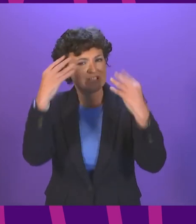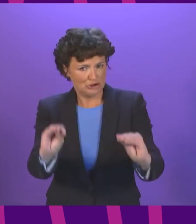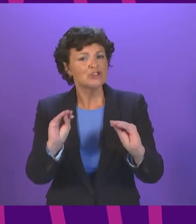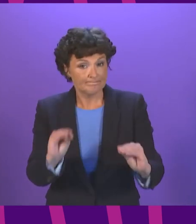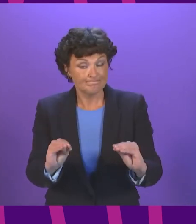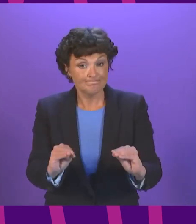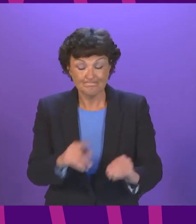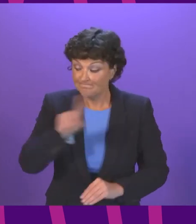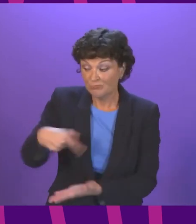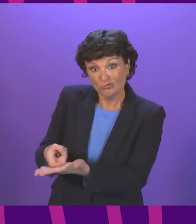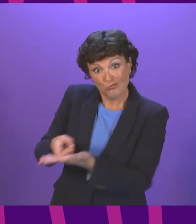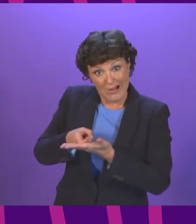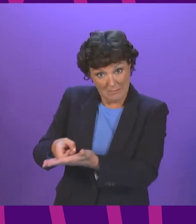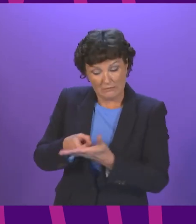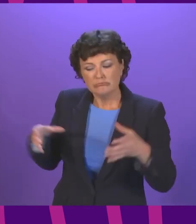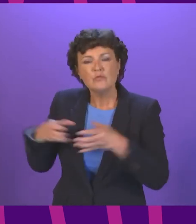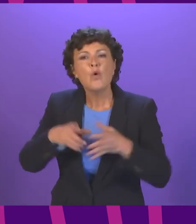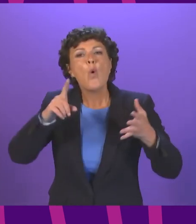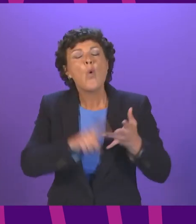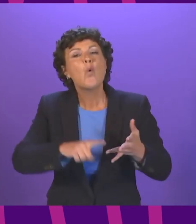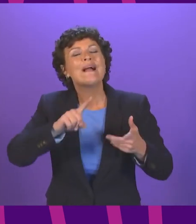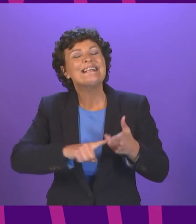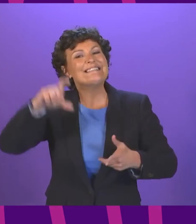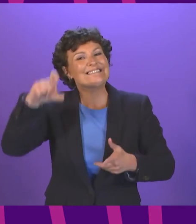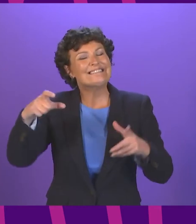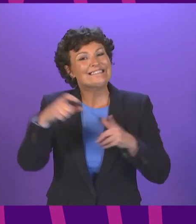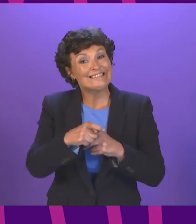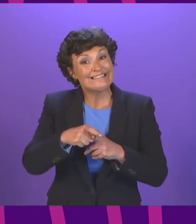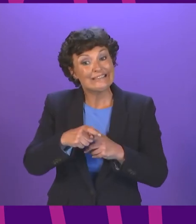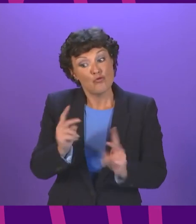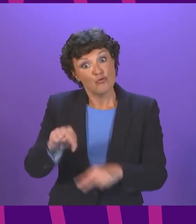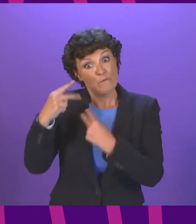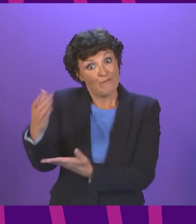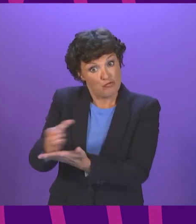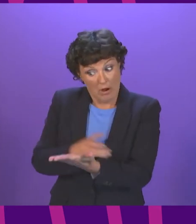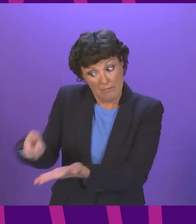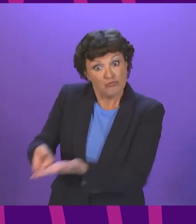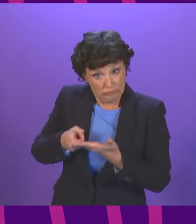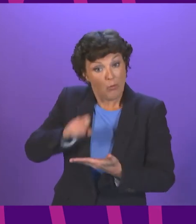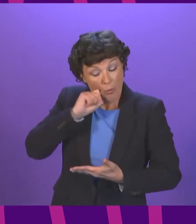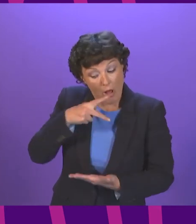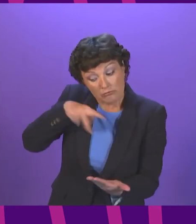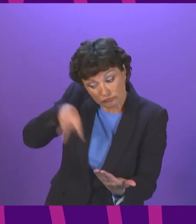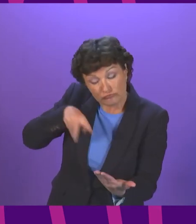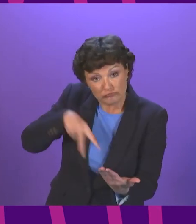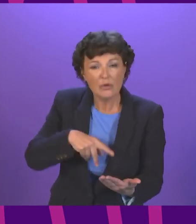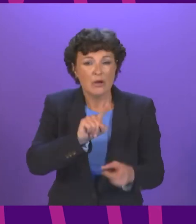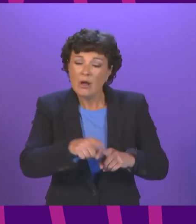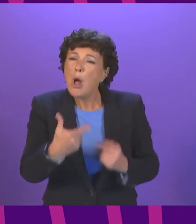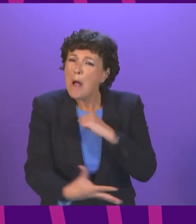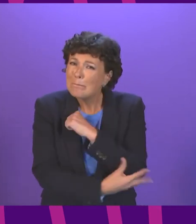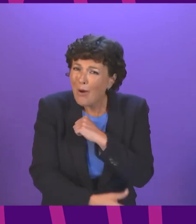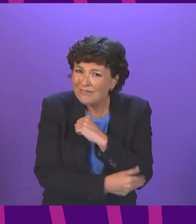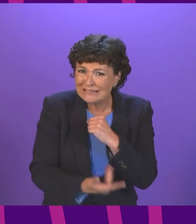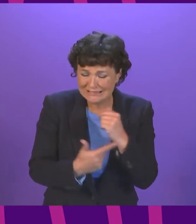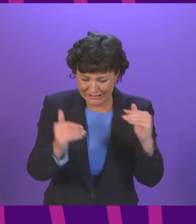will implement the recommendations of the OECD review of the curriculum. We will continue our work to close the poverty-related